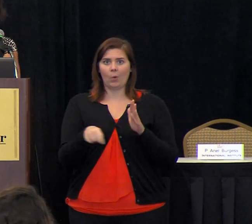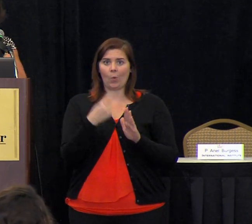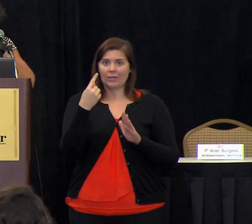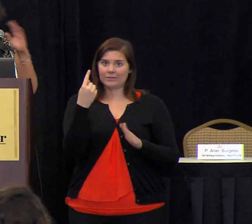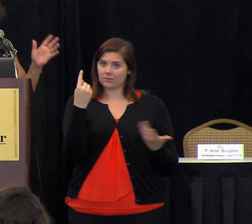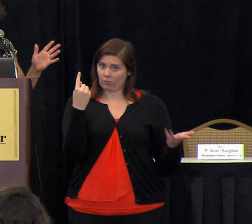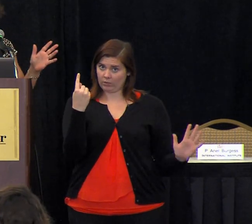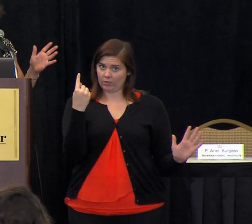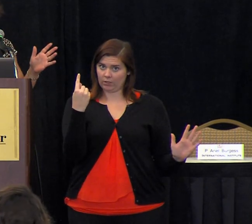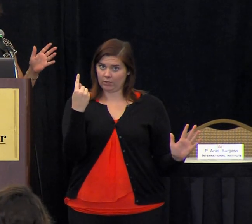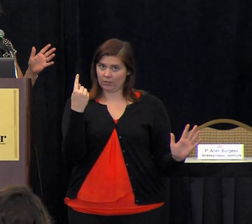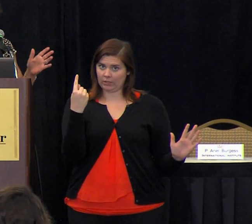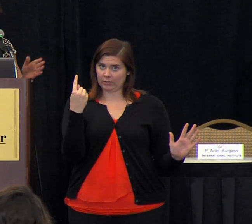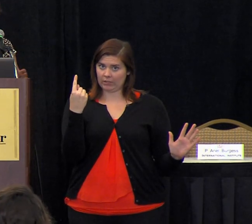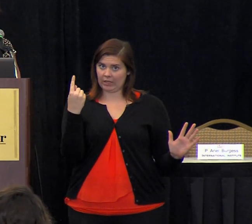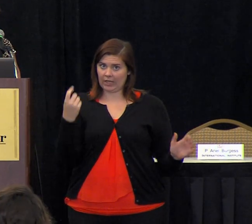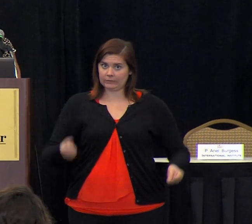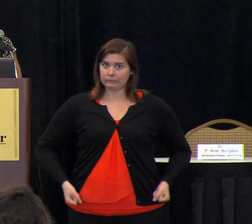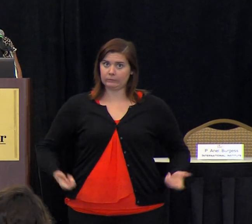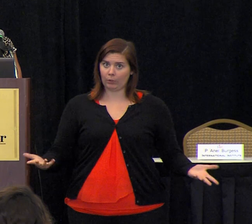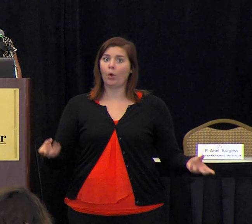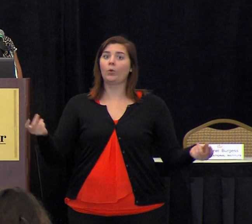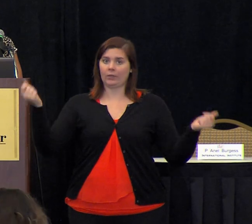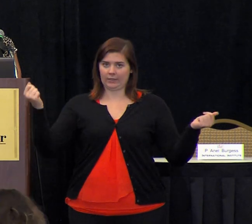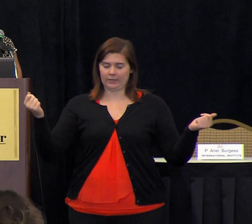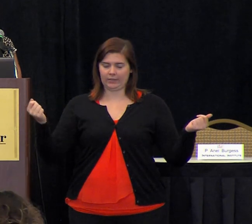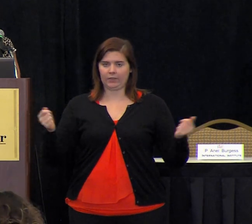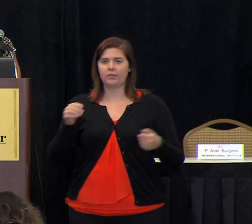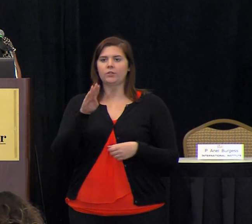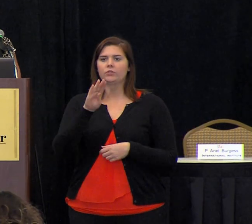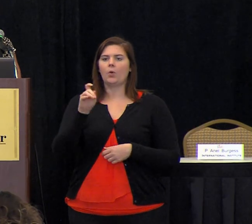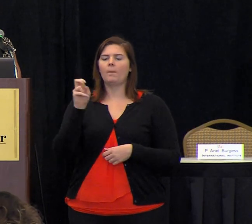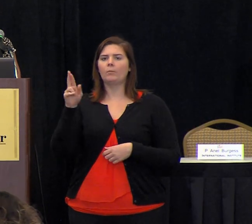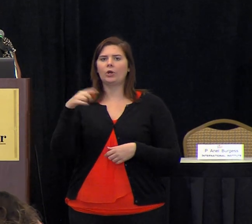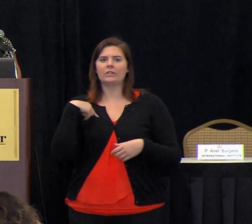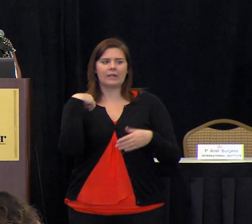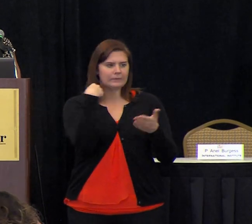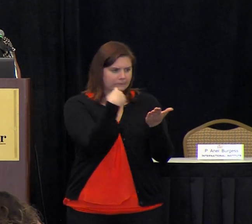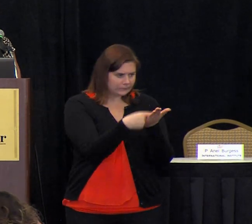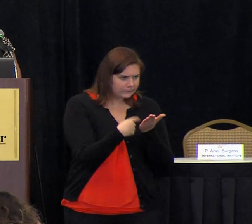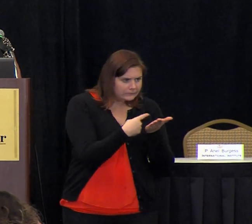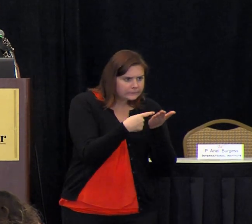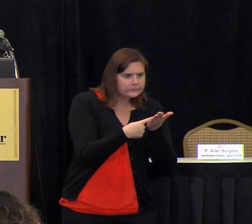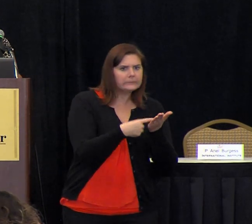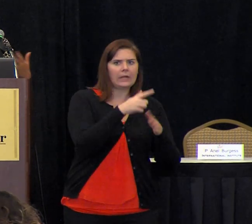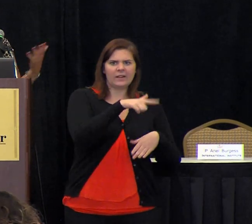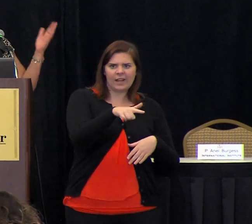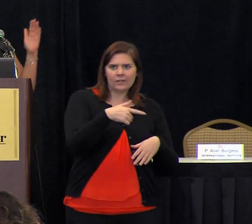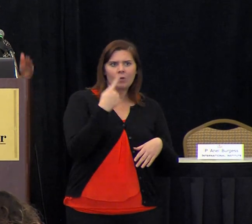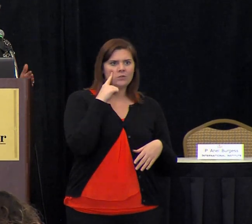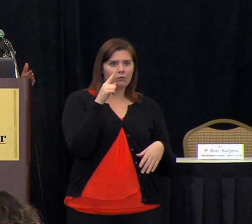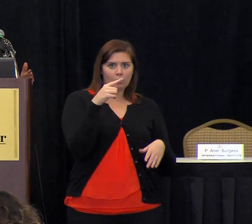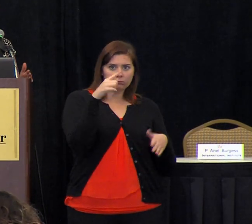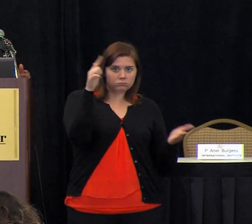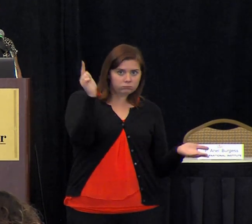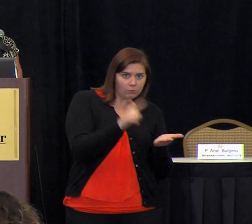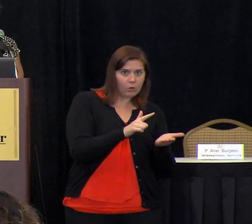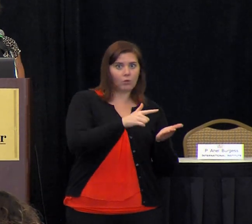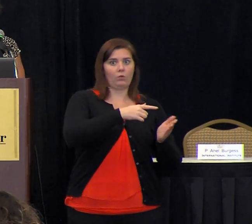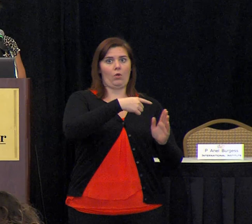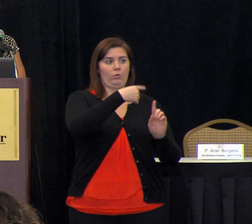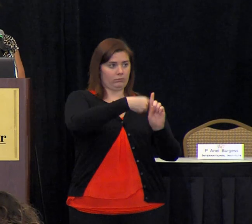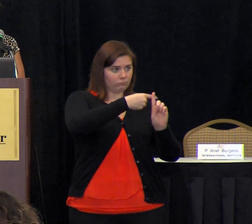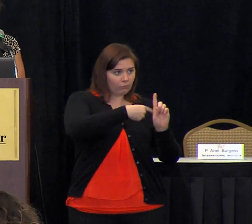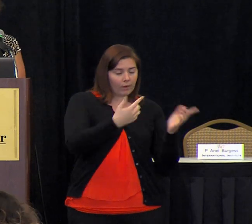only goes very very quickly so booker is out there negotiating with rents uh landlords for lower rents